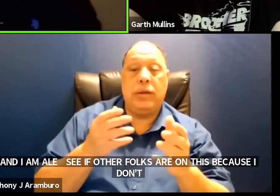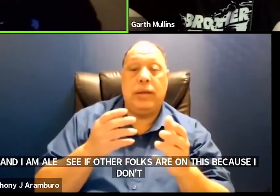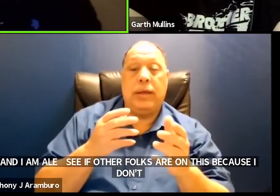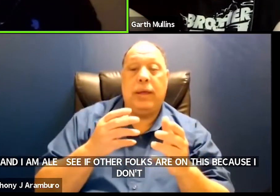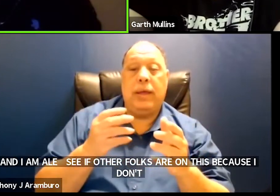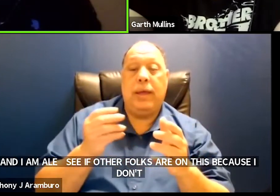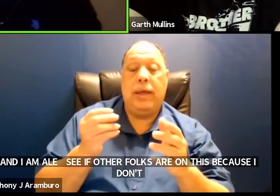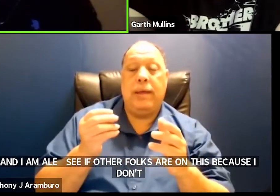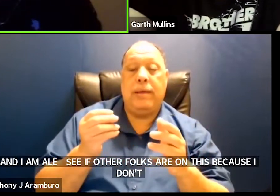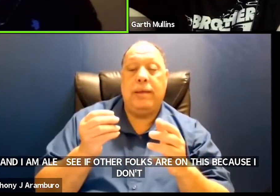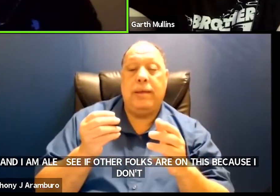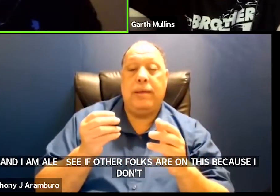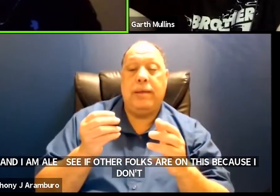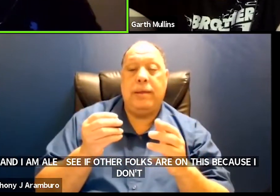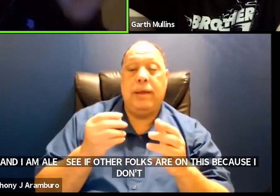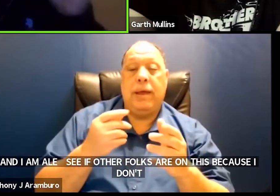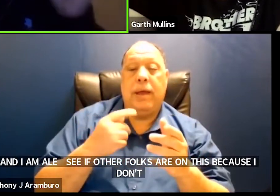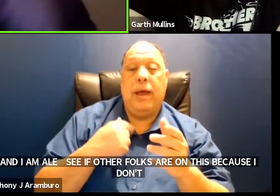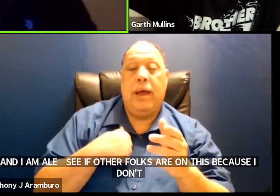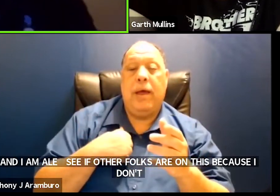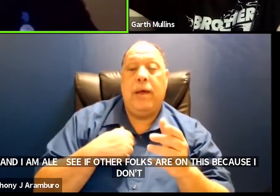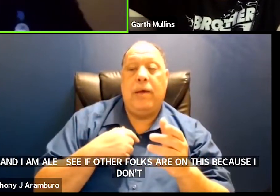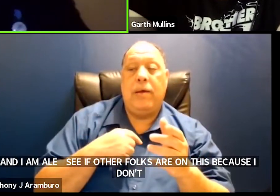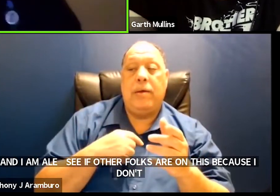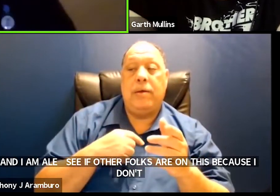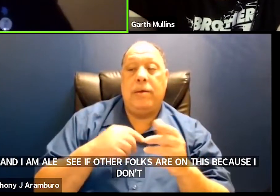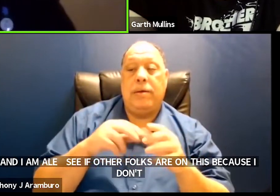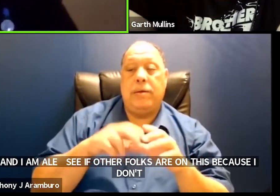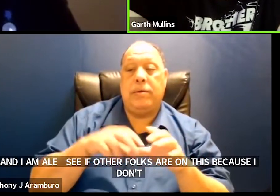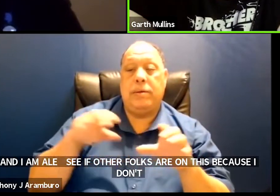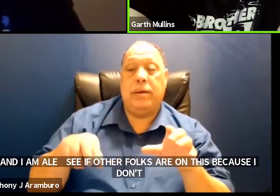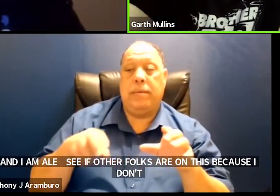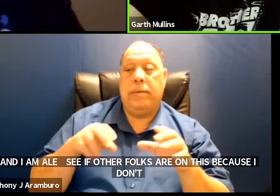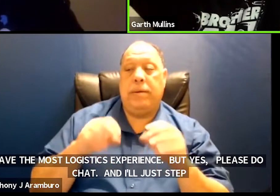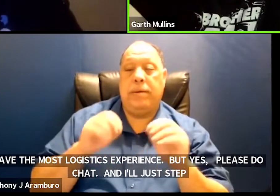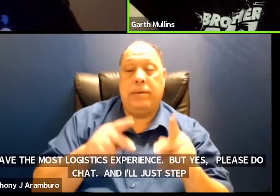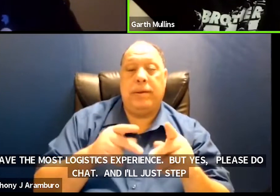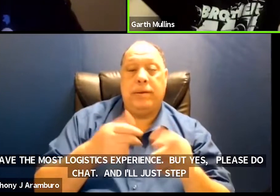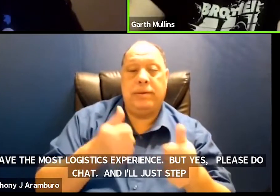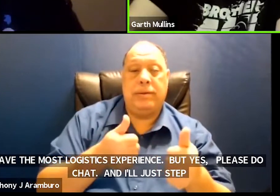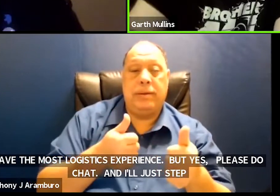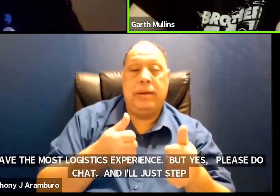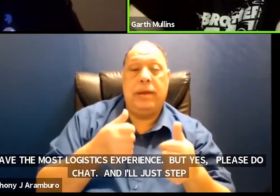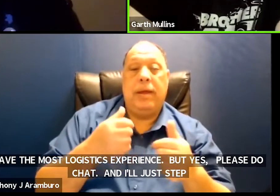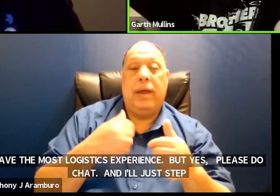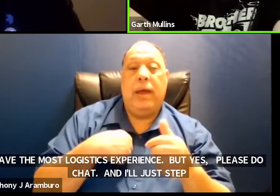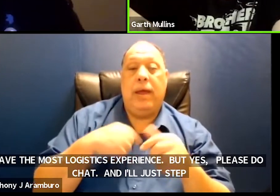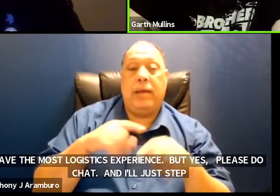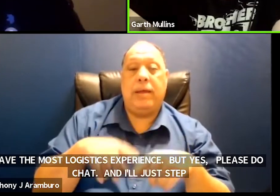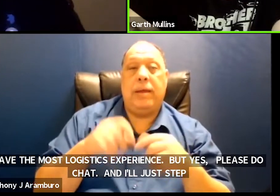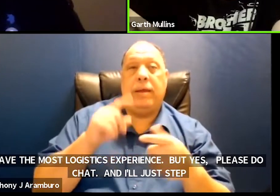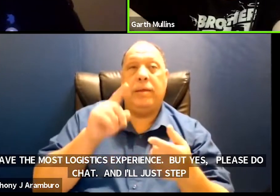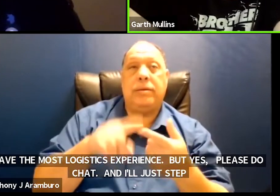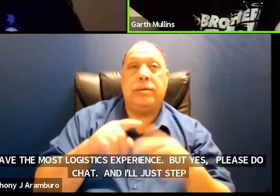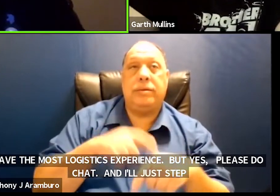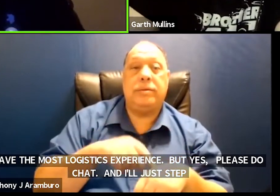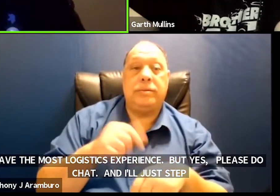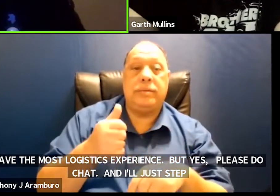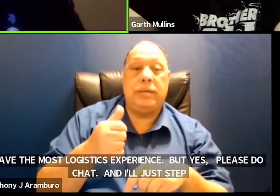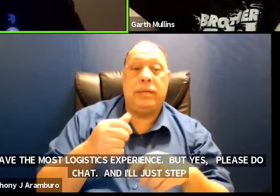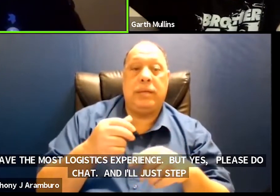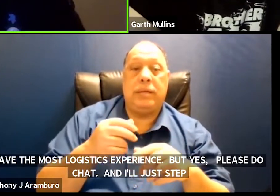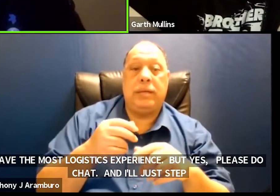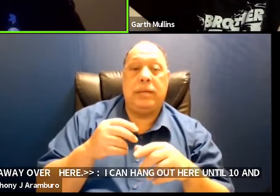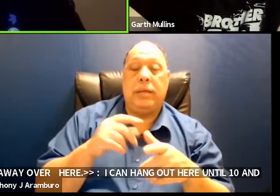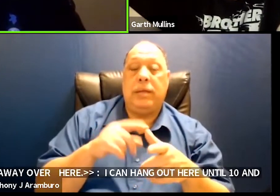um and i'll just i'll just step away over here okay i'm i can hang out here till 10 and then um hopefully troy